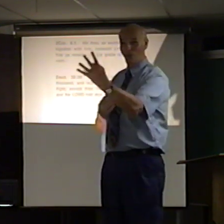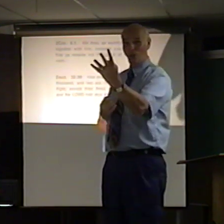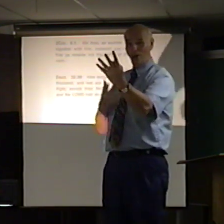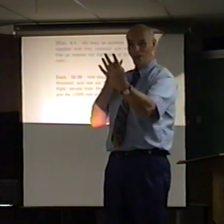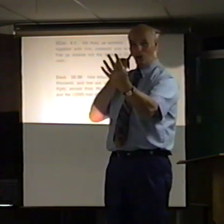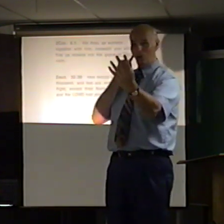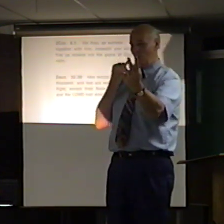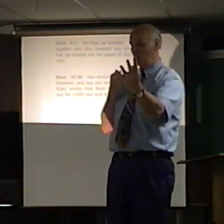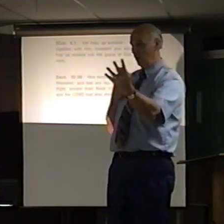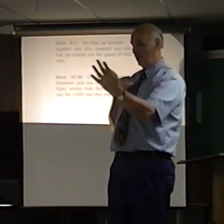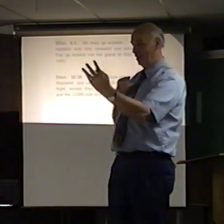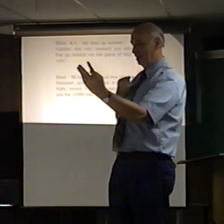Four, two, four.